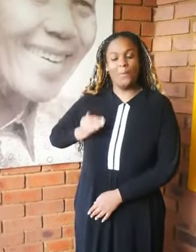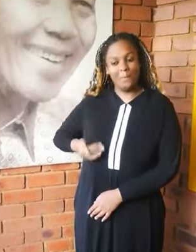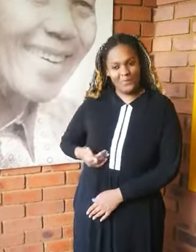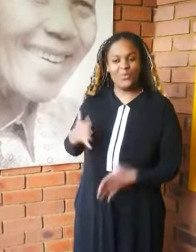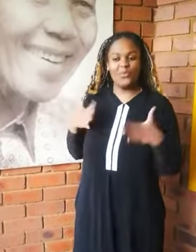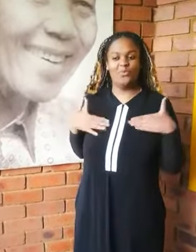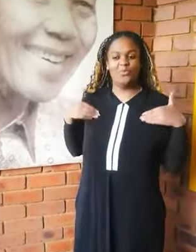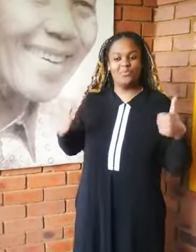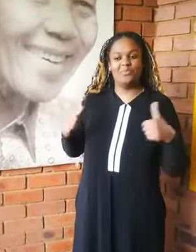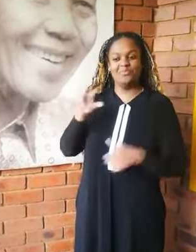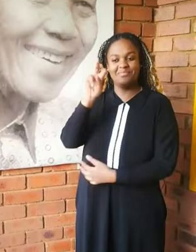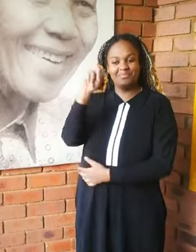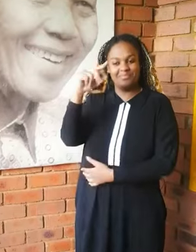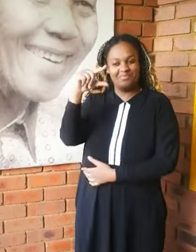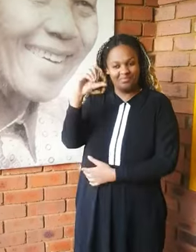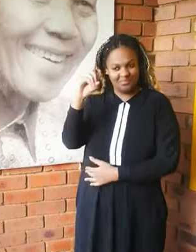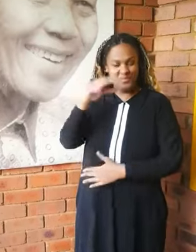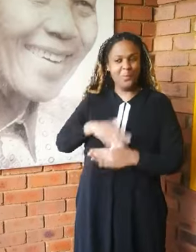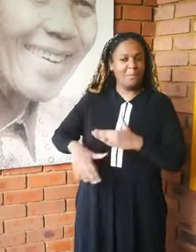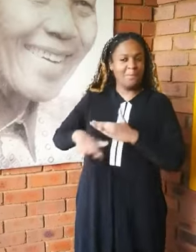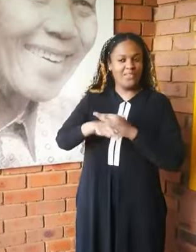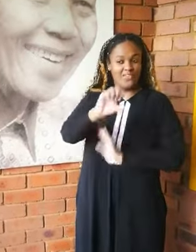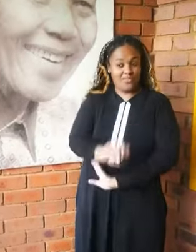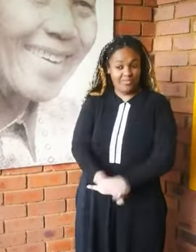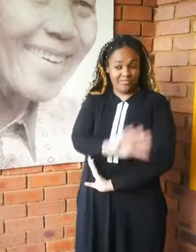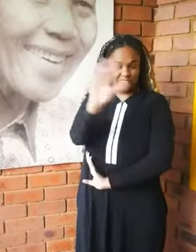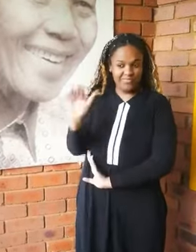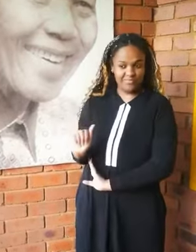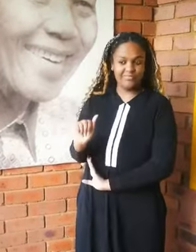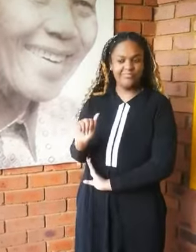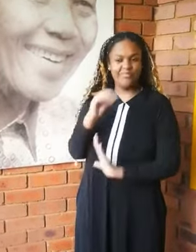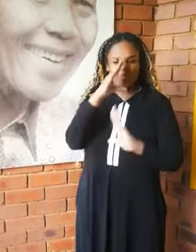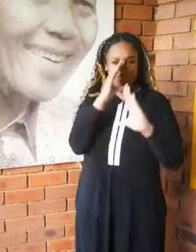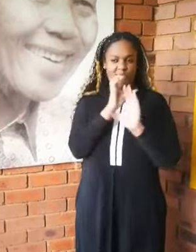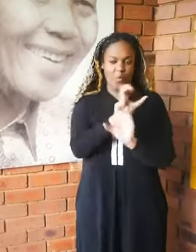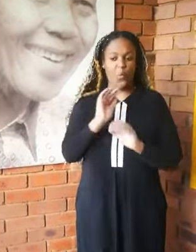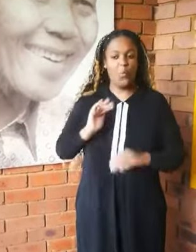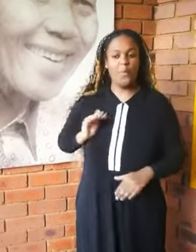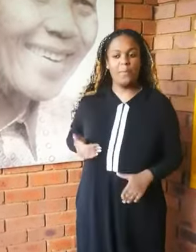South Africa, focused on women's health and well-being.